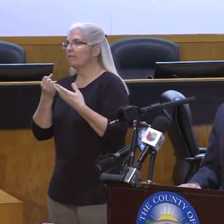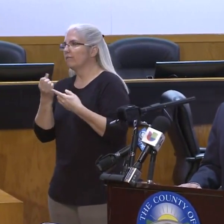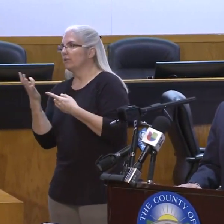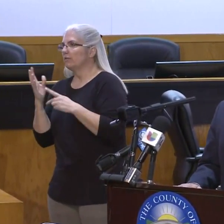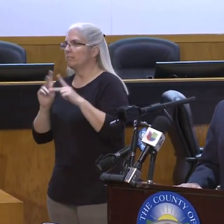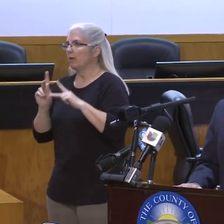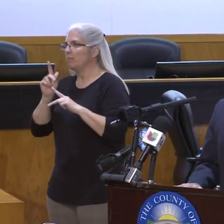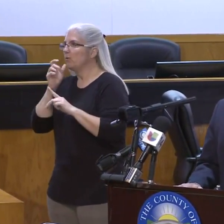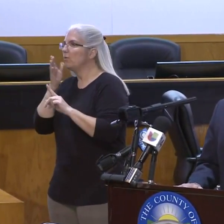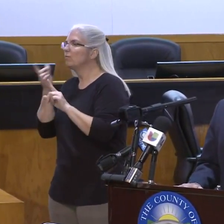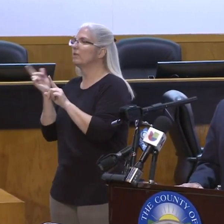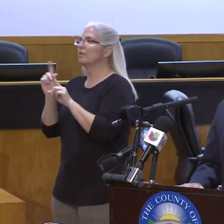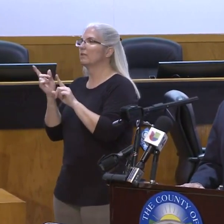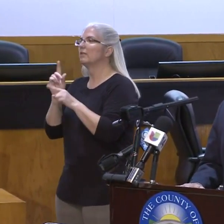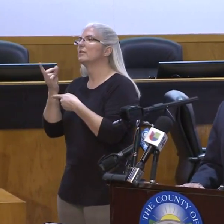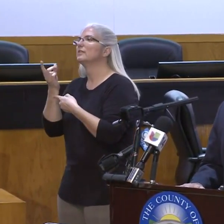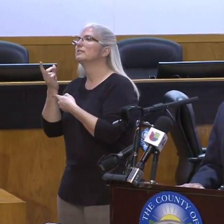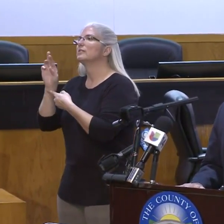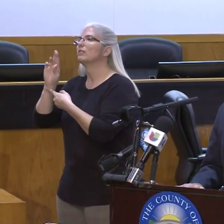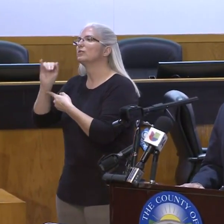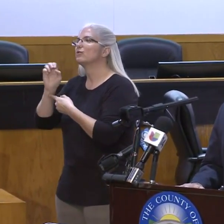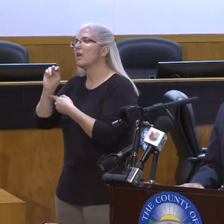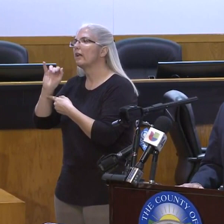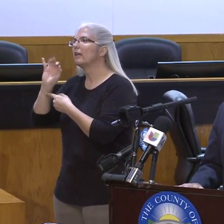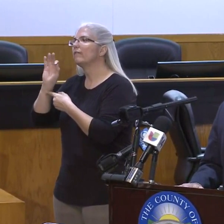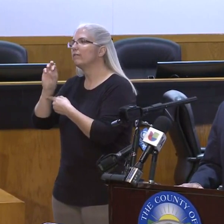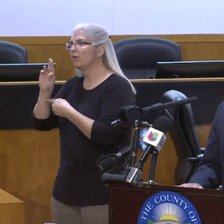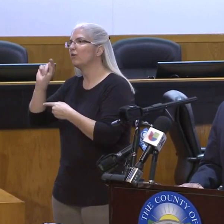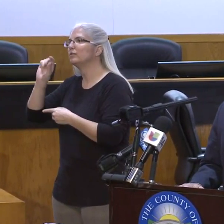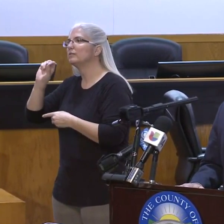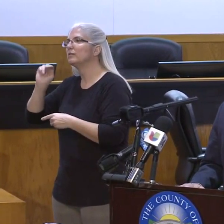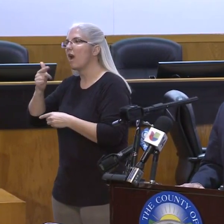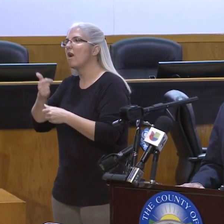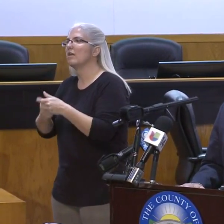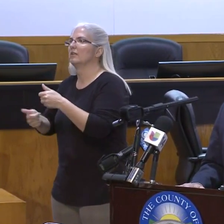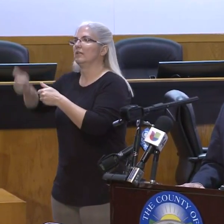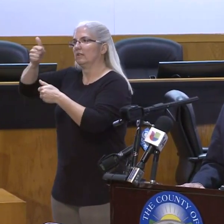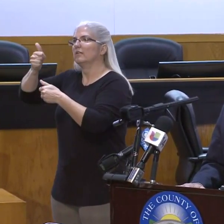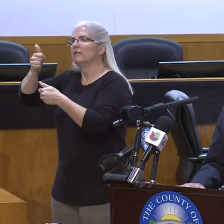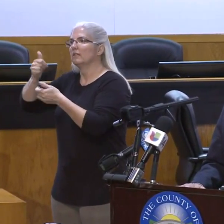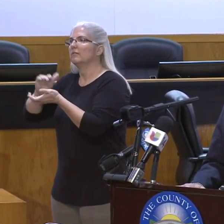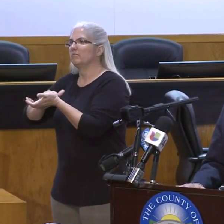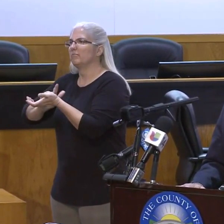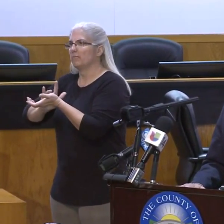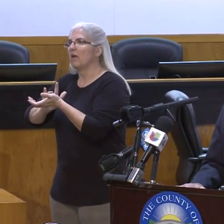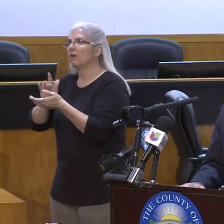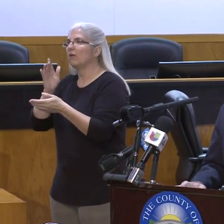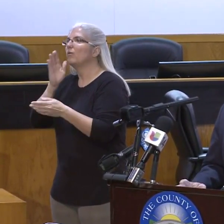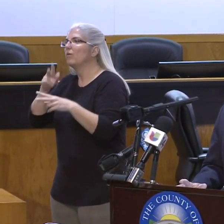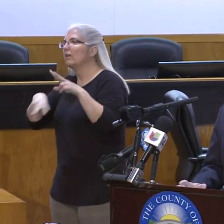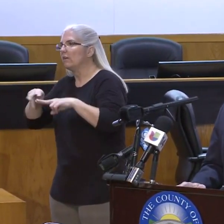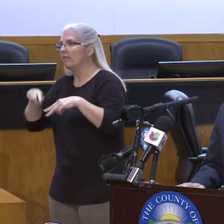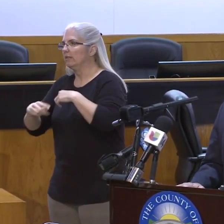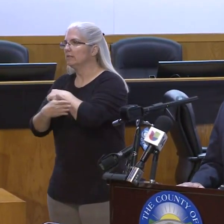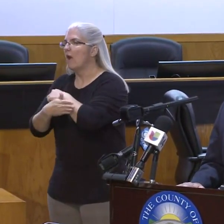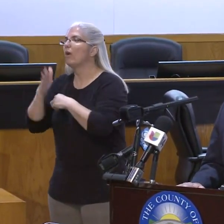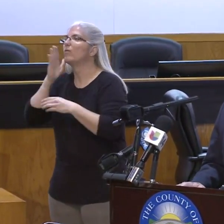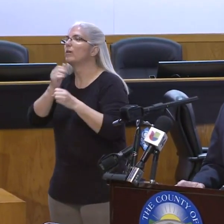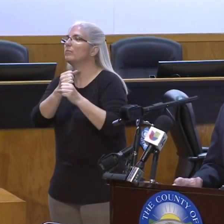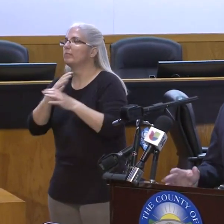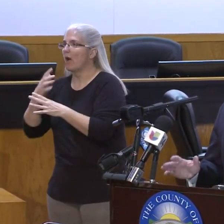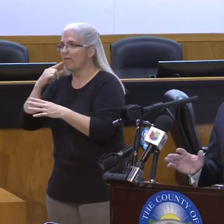overseeing the county's effort to prepare for the issue of surge.